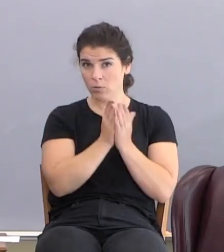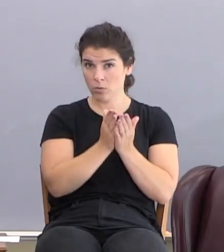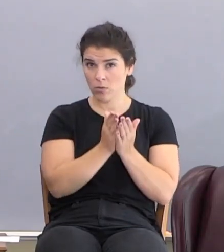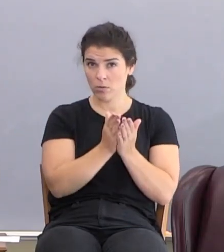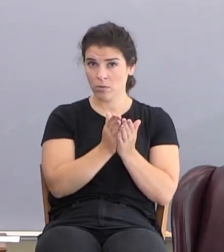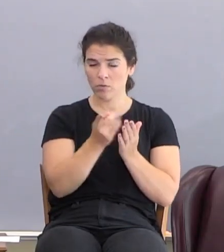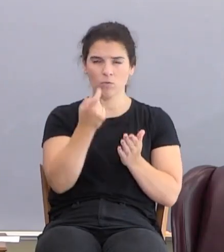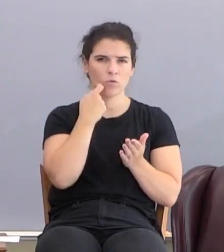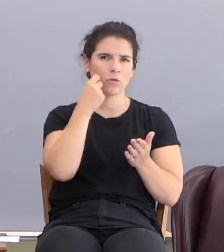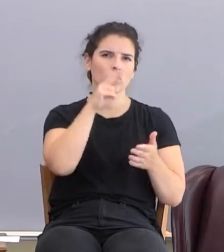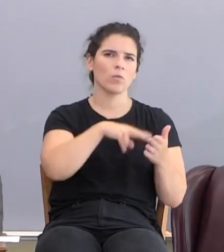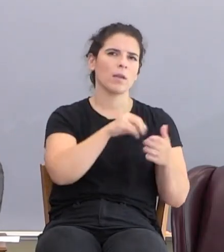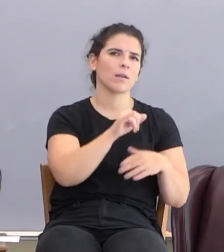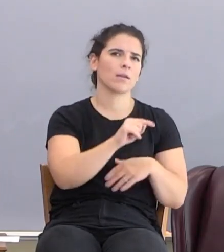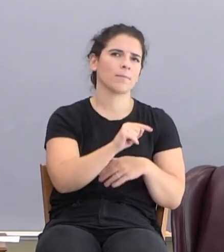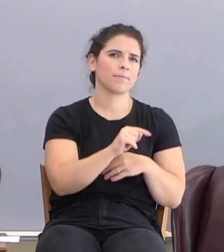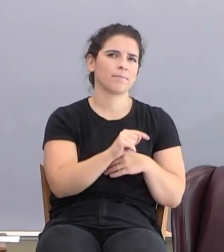just read it.